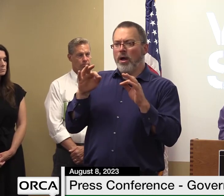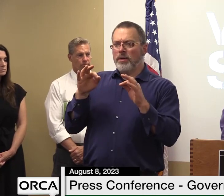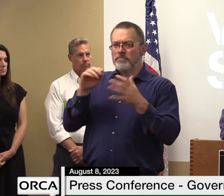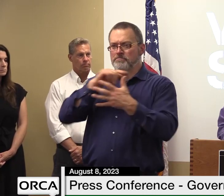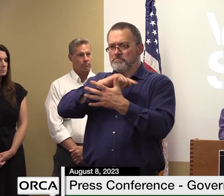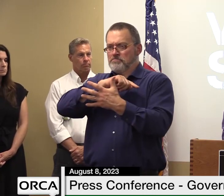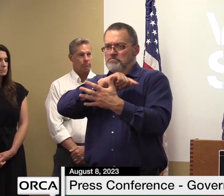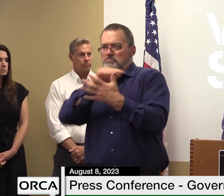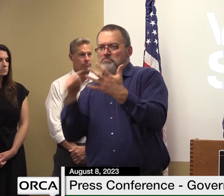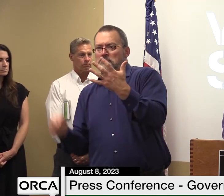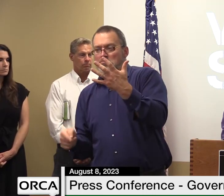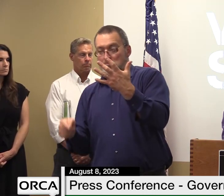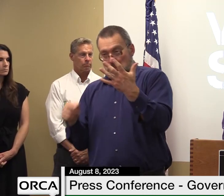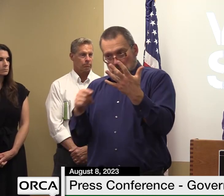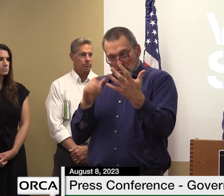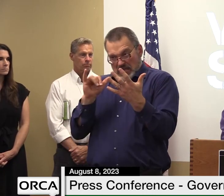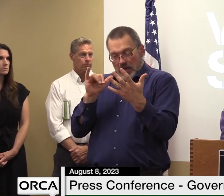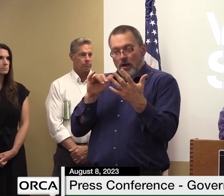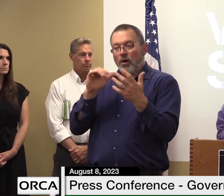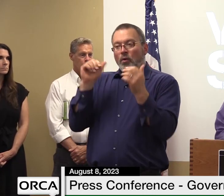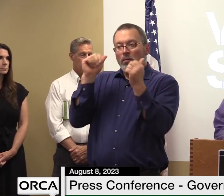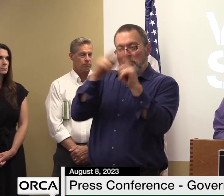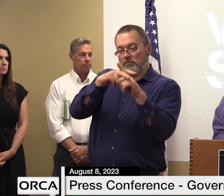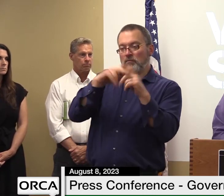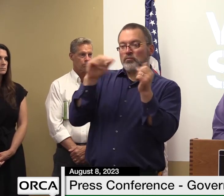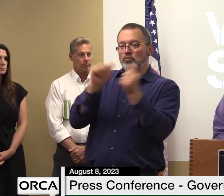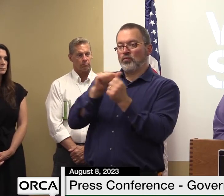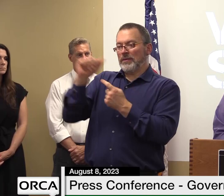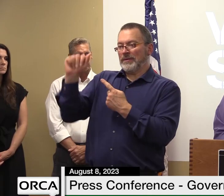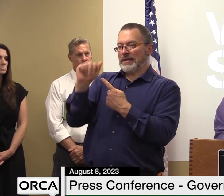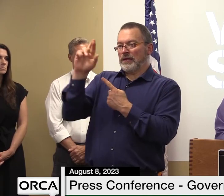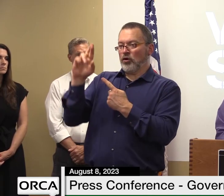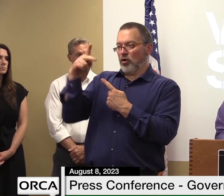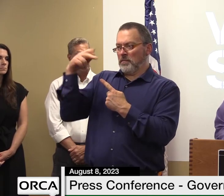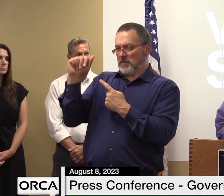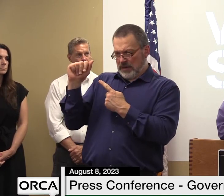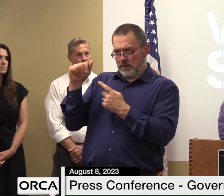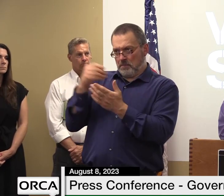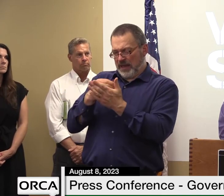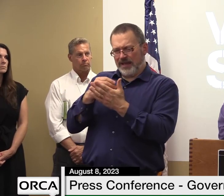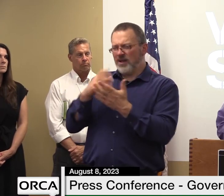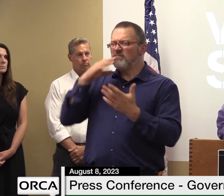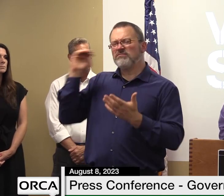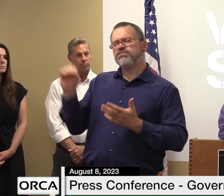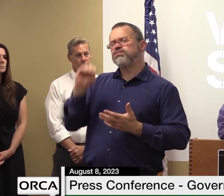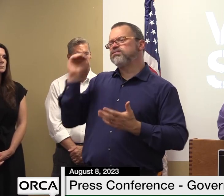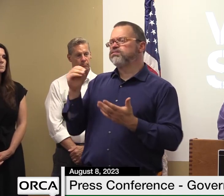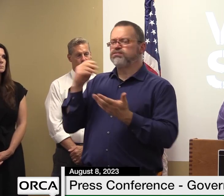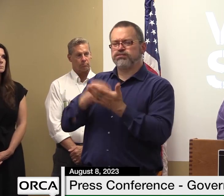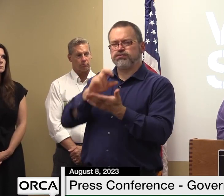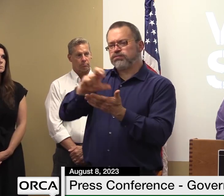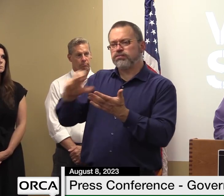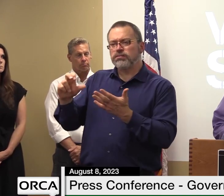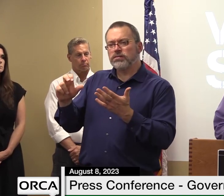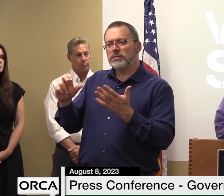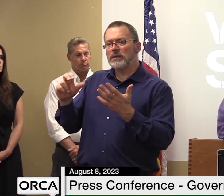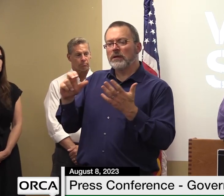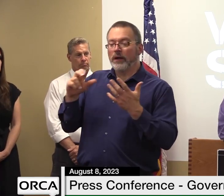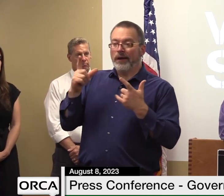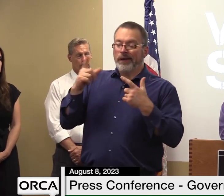arpa projects that are still moving forward hundreds of millions of dollars of infrastructure style projects water sewer broadband housing